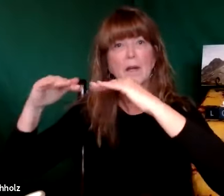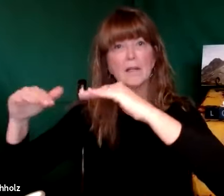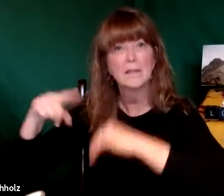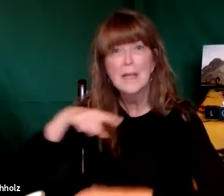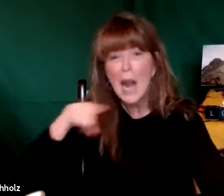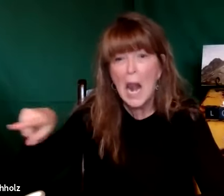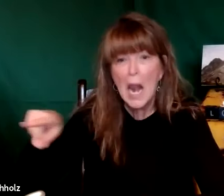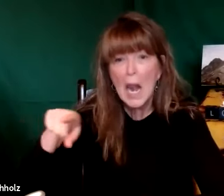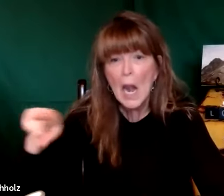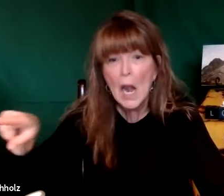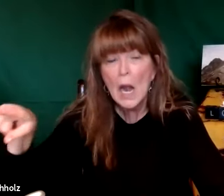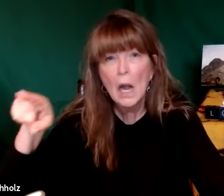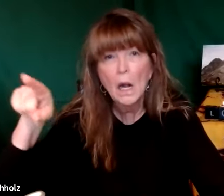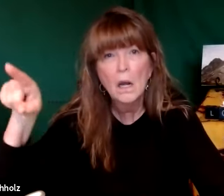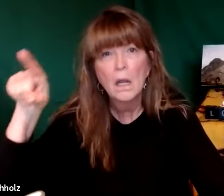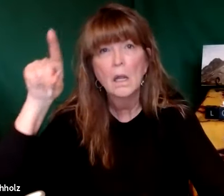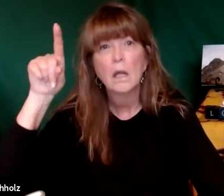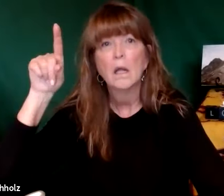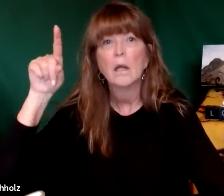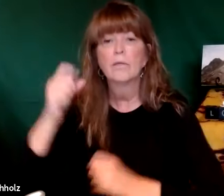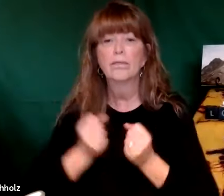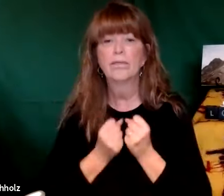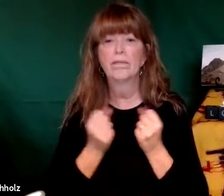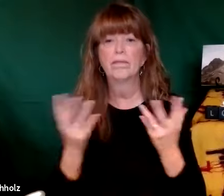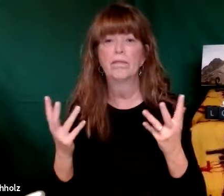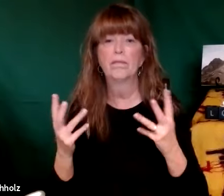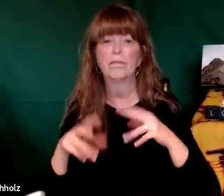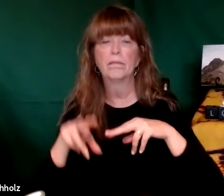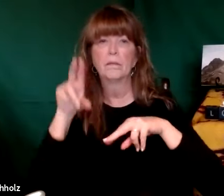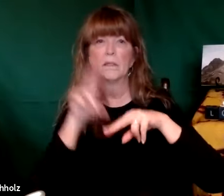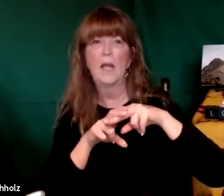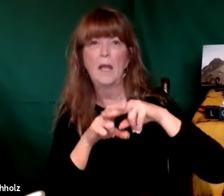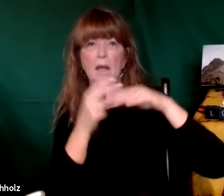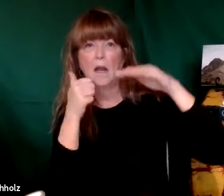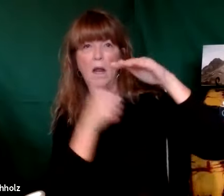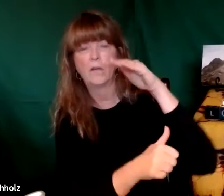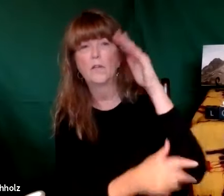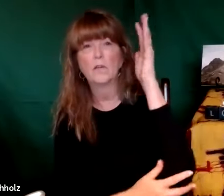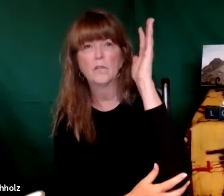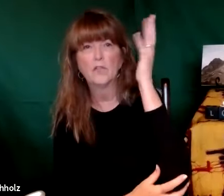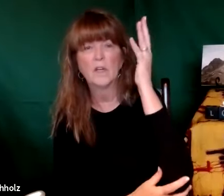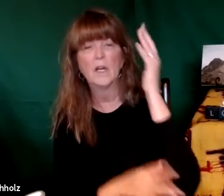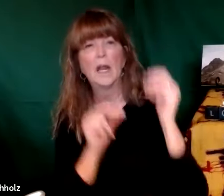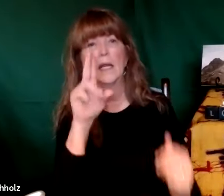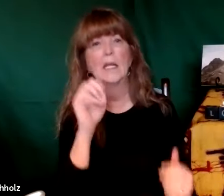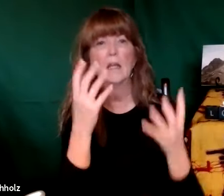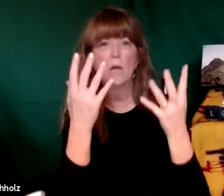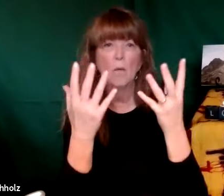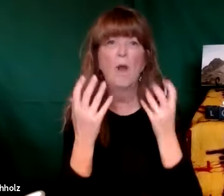until he got into the desert and he was fleeing through the desert and just finally was exhausted and sat underneath a tree